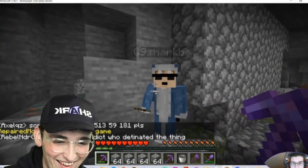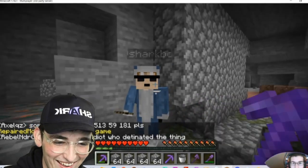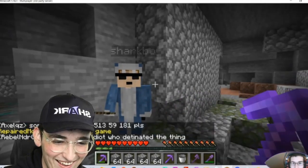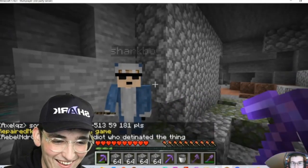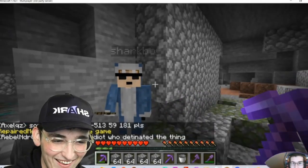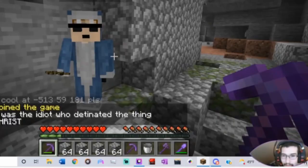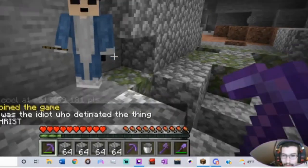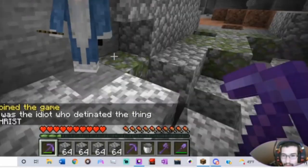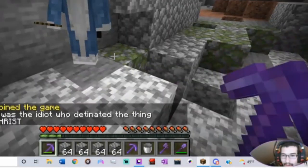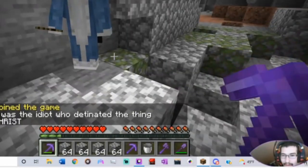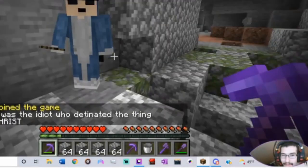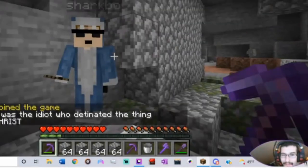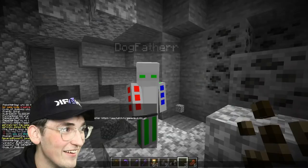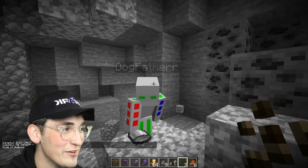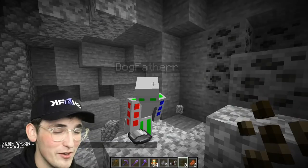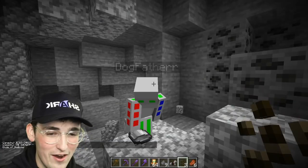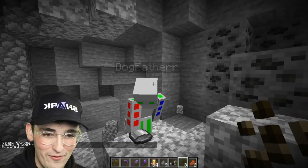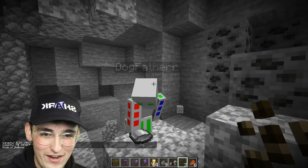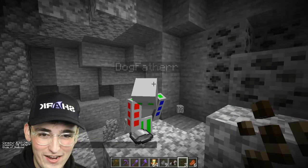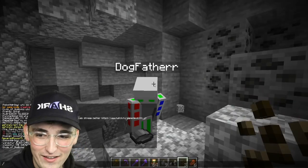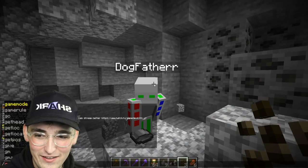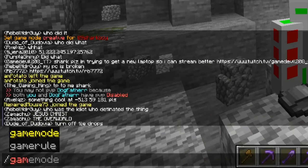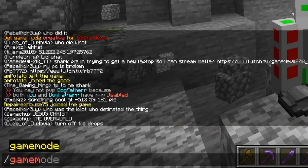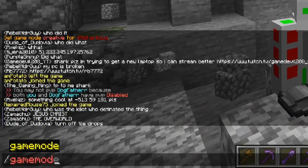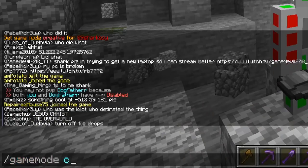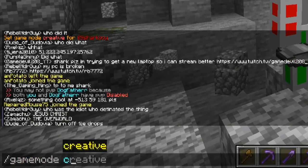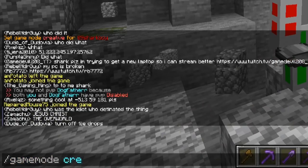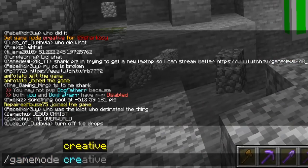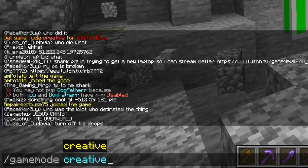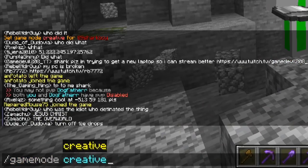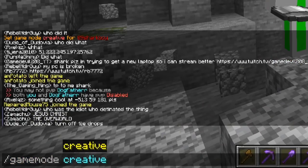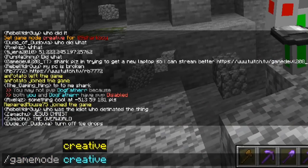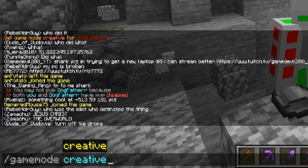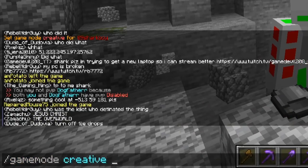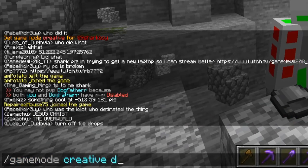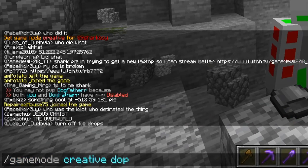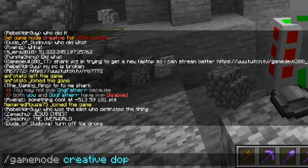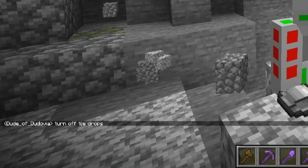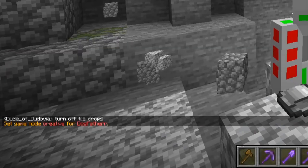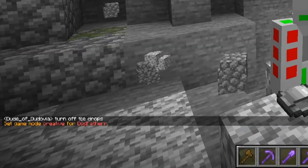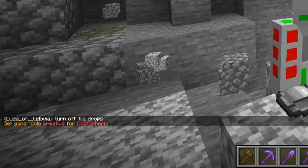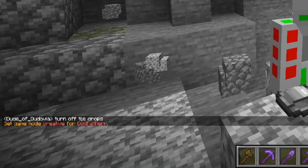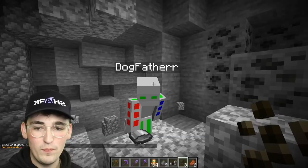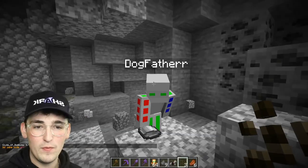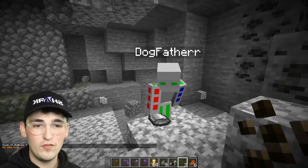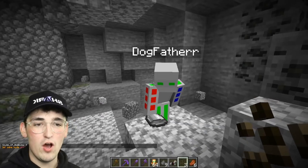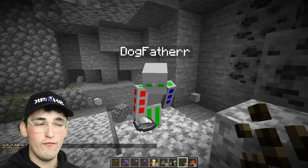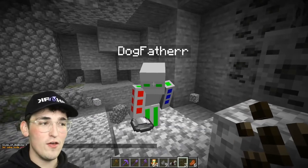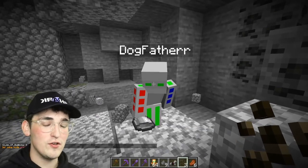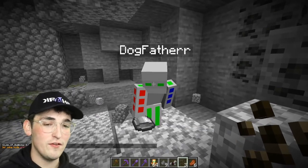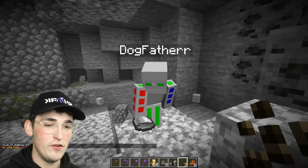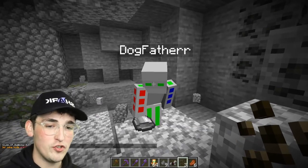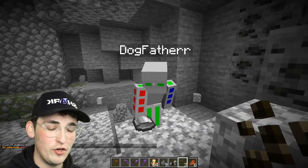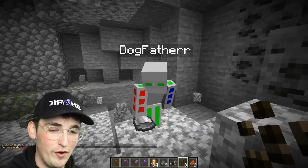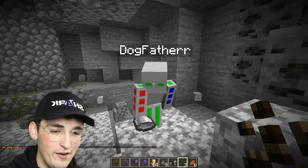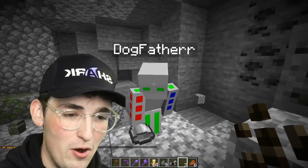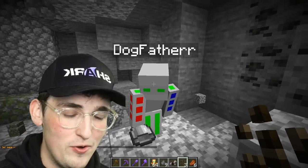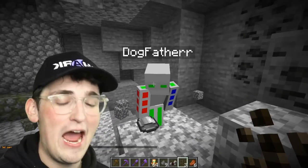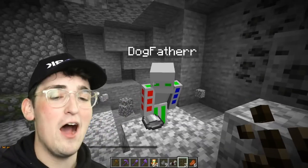Oh. Hi. All right, ready? Game mode, creative. Boom. Dogfather is officially in creative mode. Now